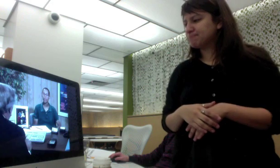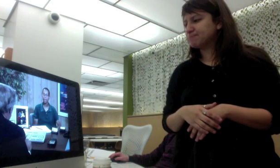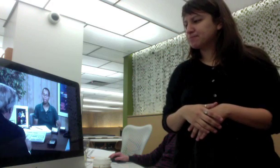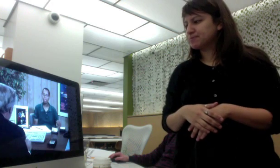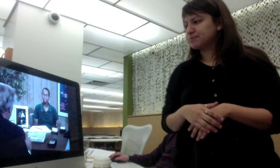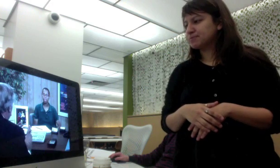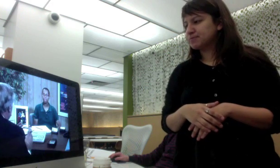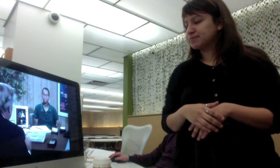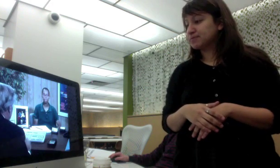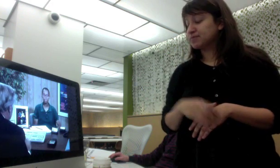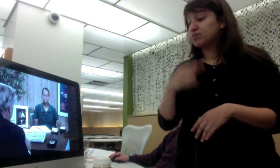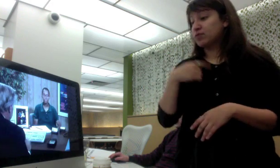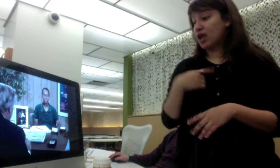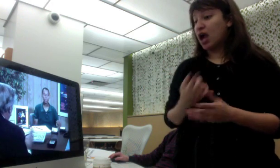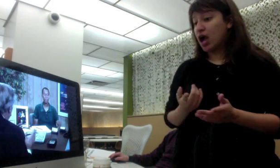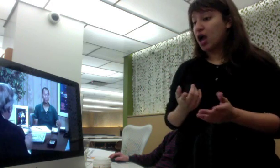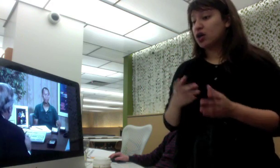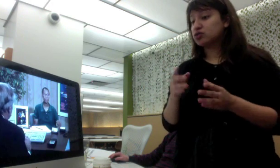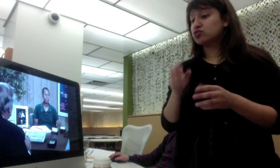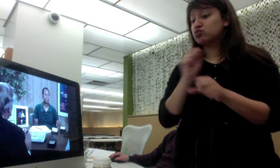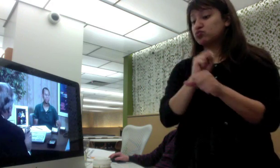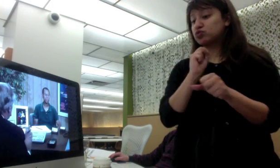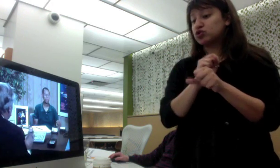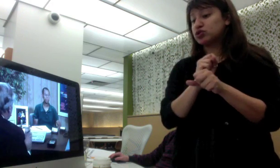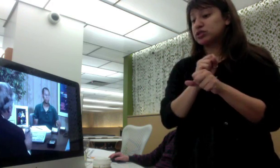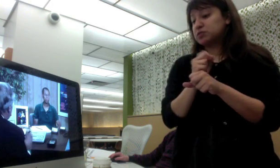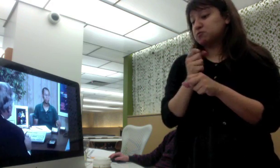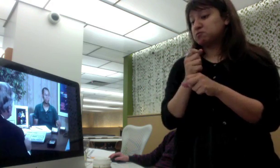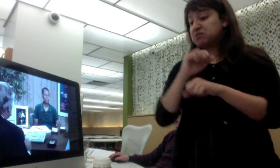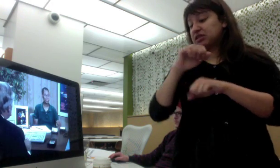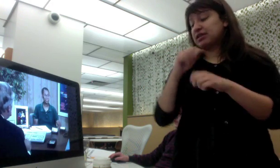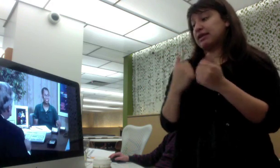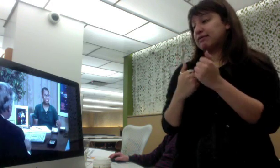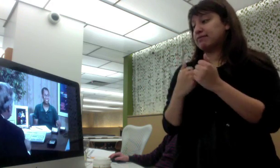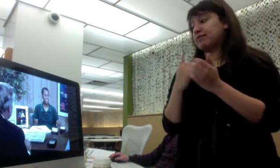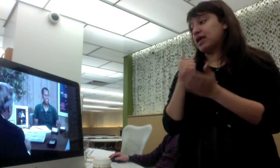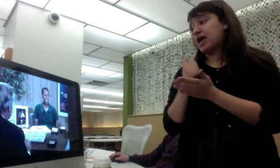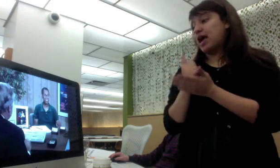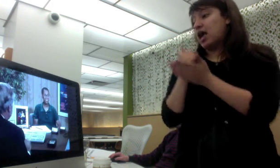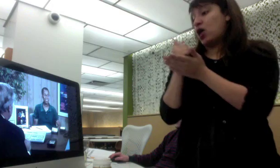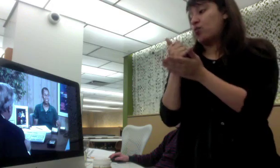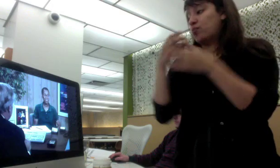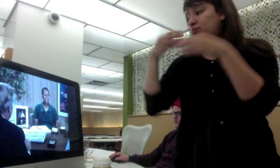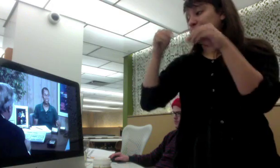I, have worked with a seller, and I'm the person who has put the house on the market.